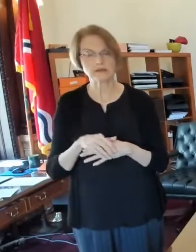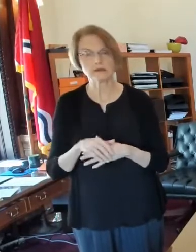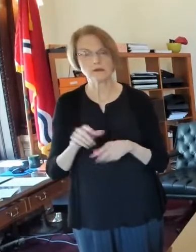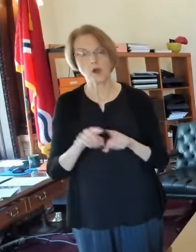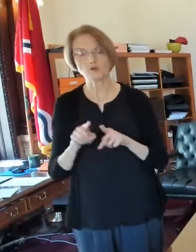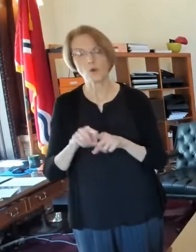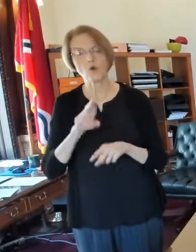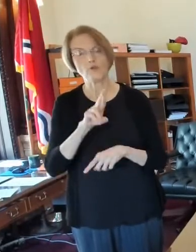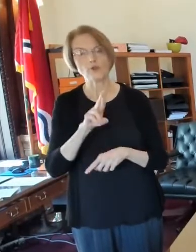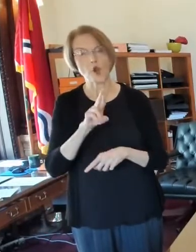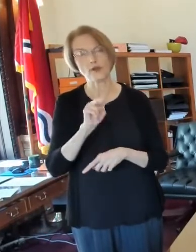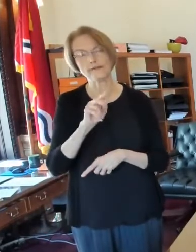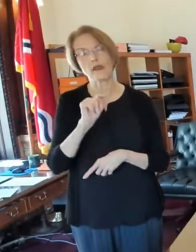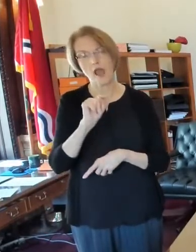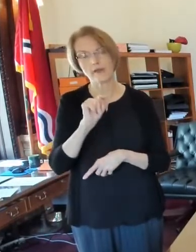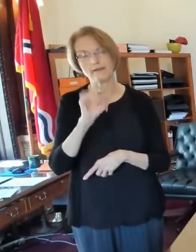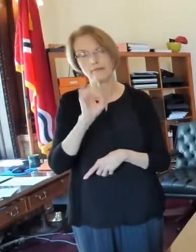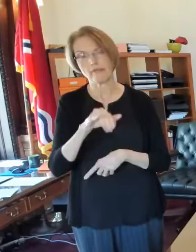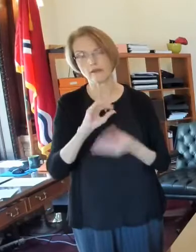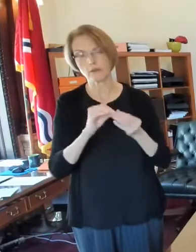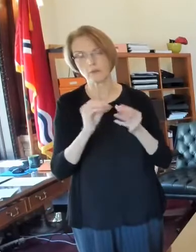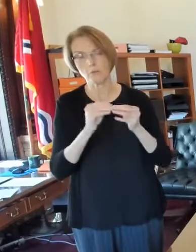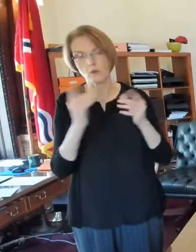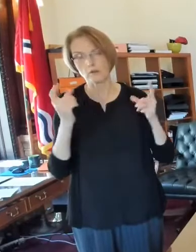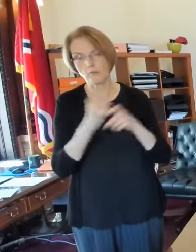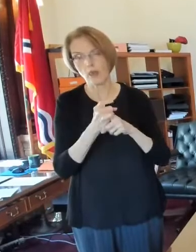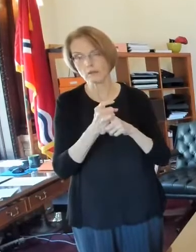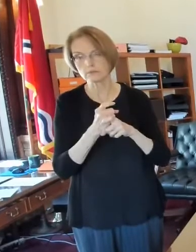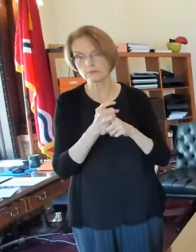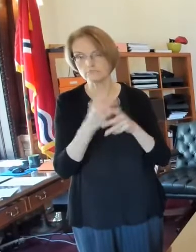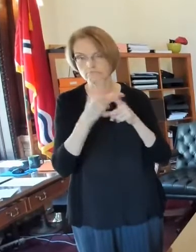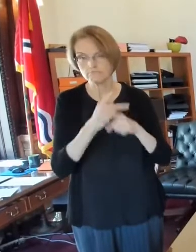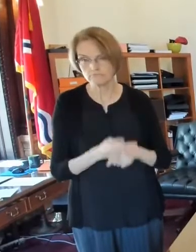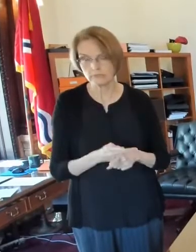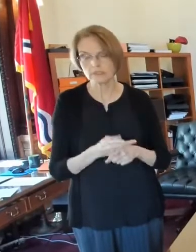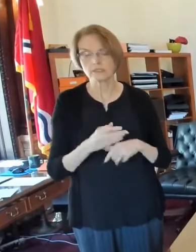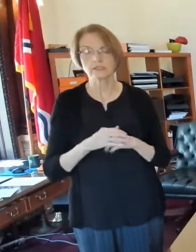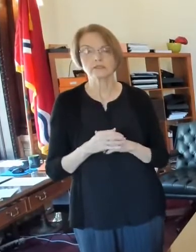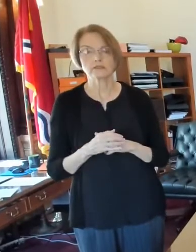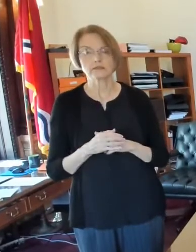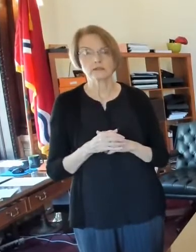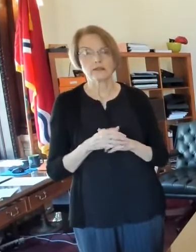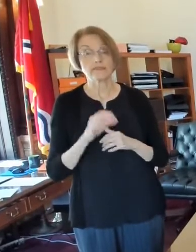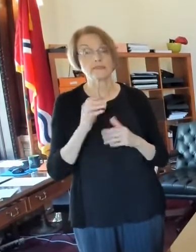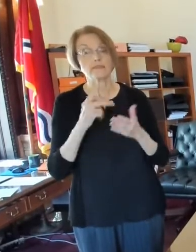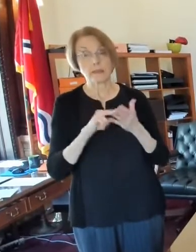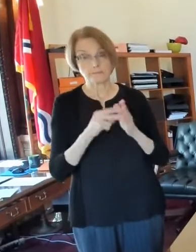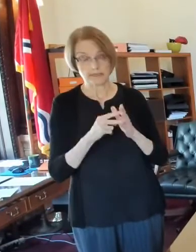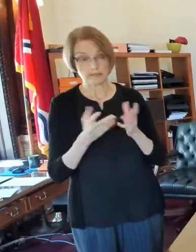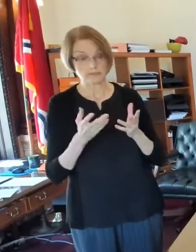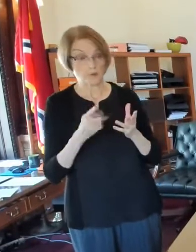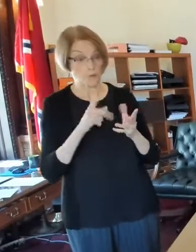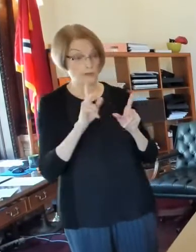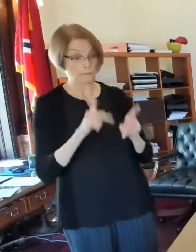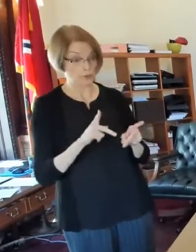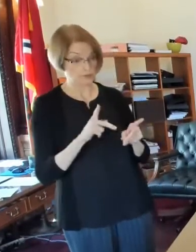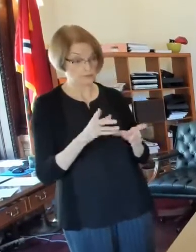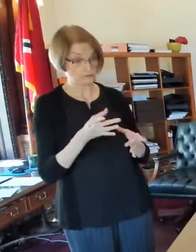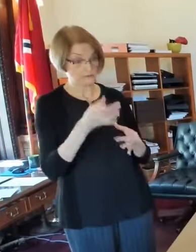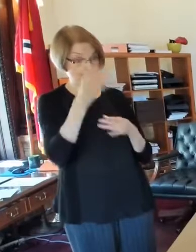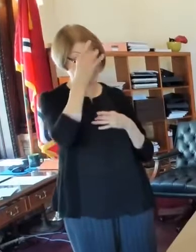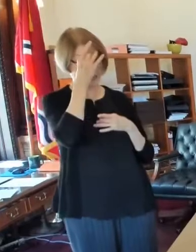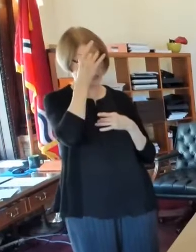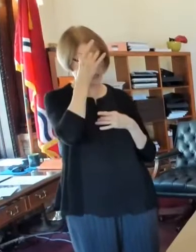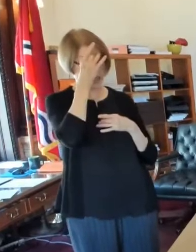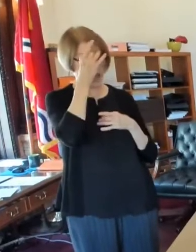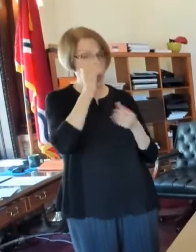a complex, more complex, um, formula, but, uh, meaning how many people get infected off of one positive person.